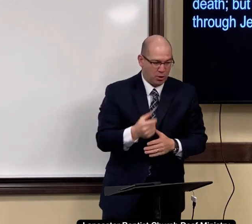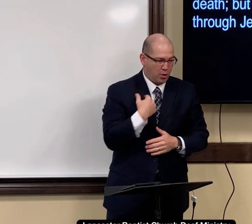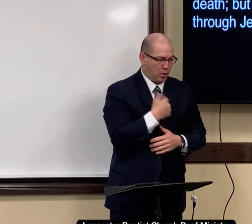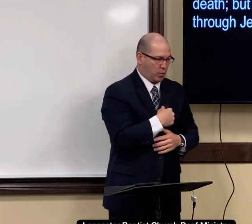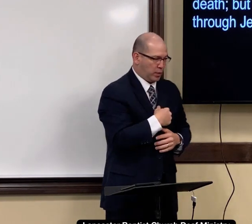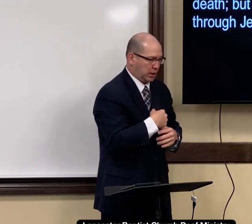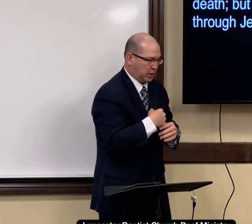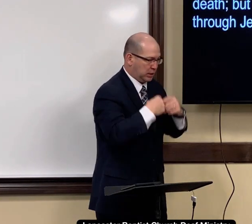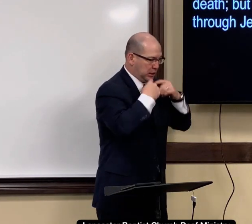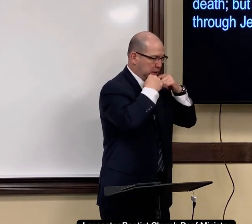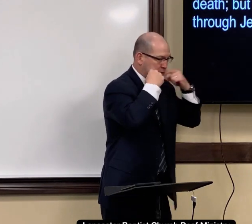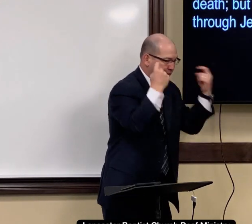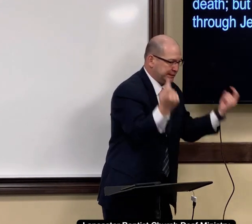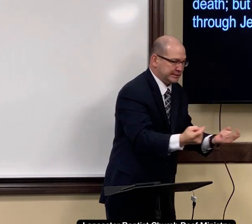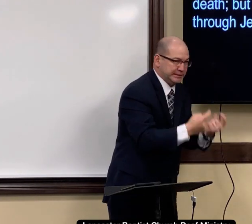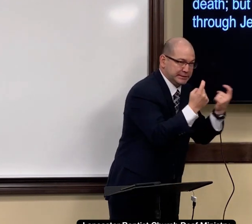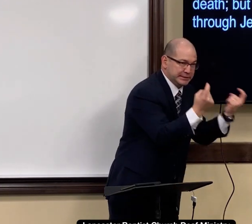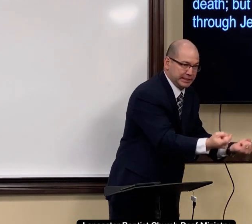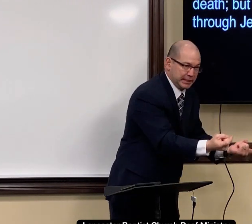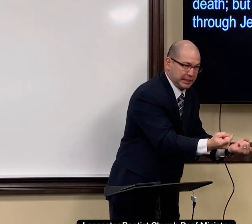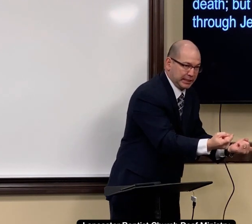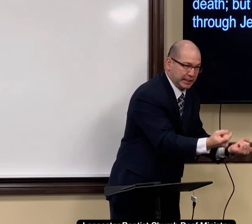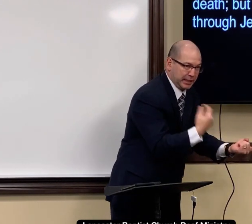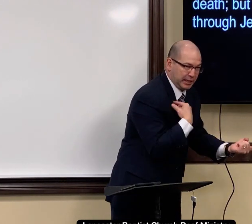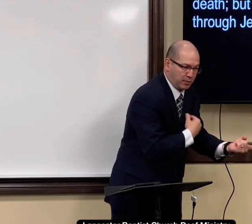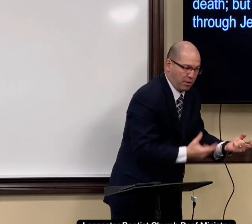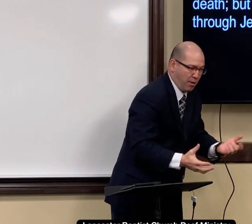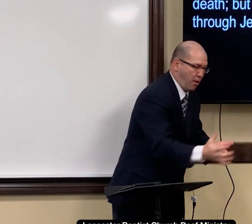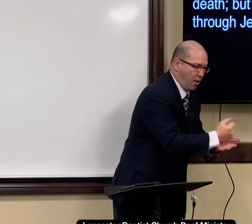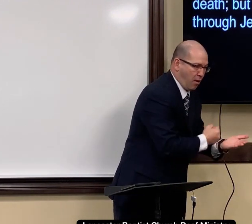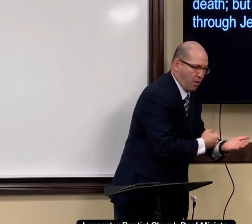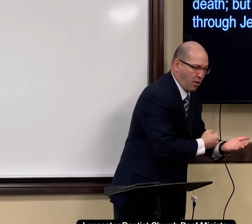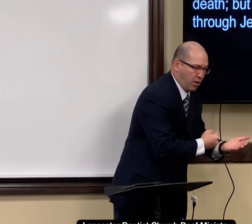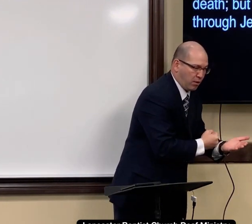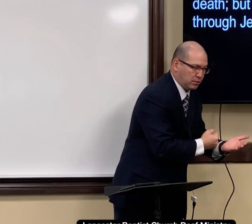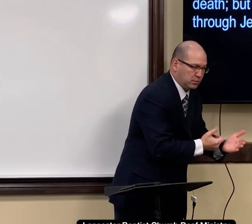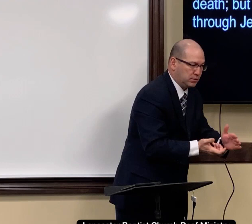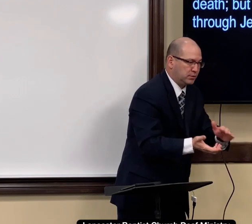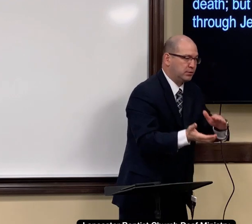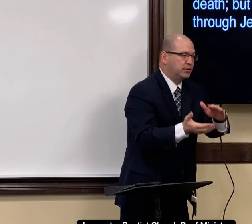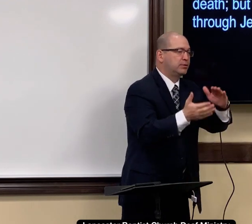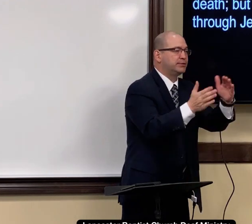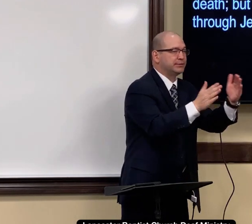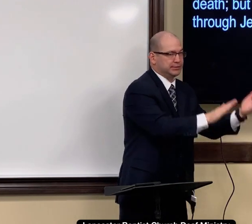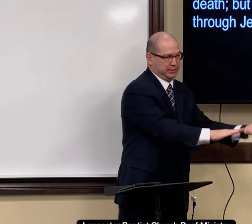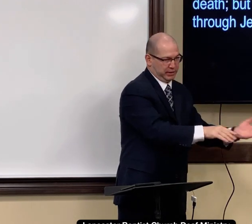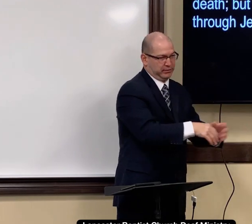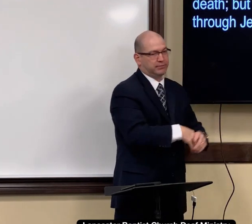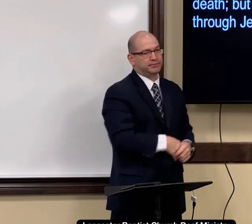Money is their wage. And sin, we, because of our sin, we earn death.